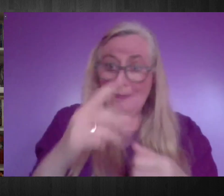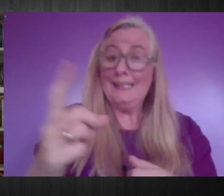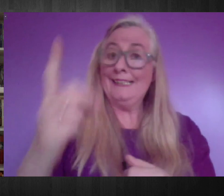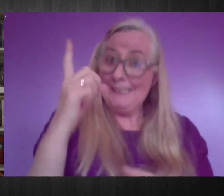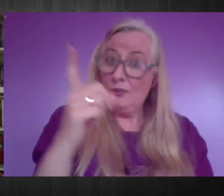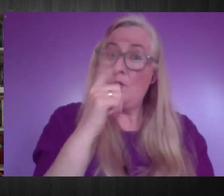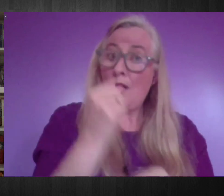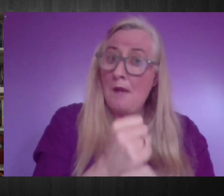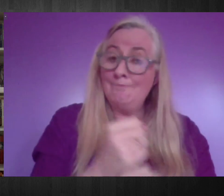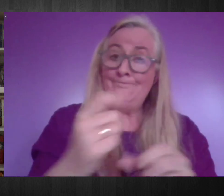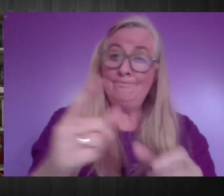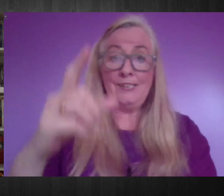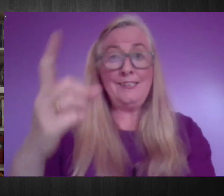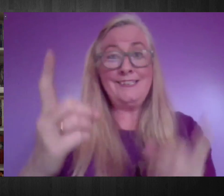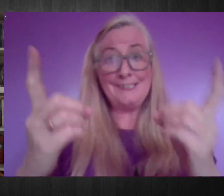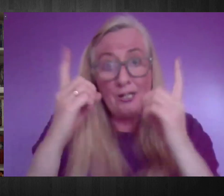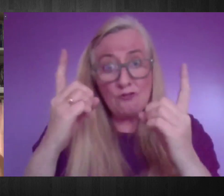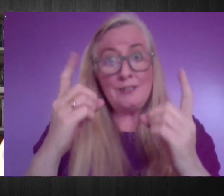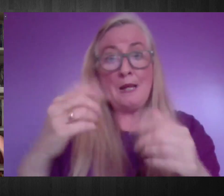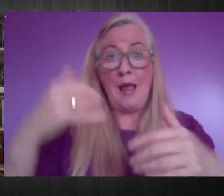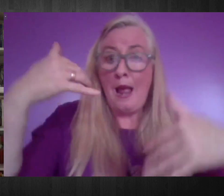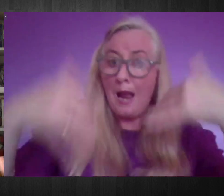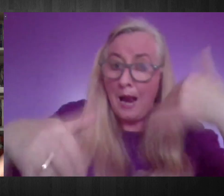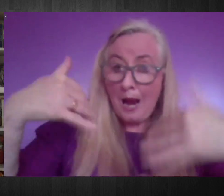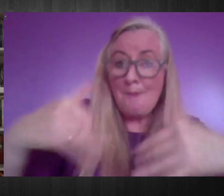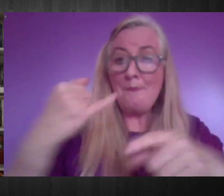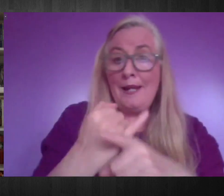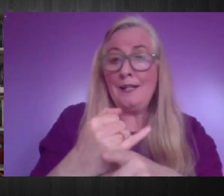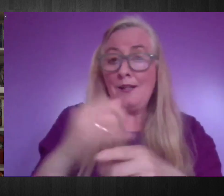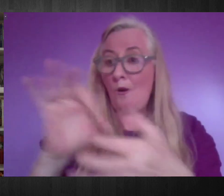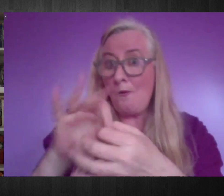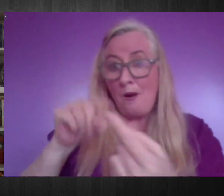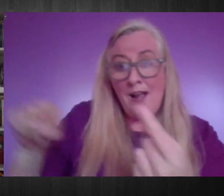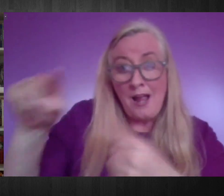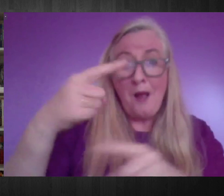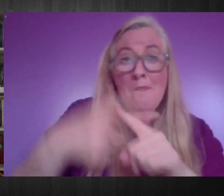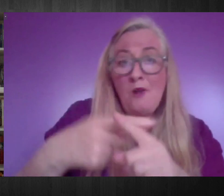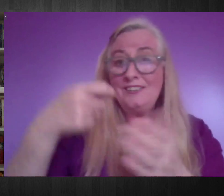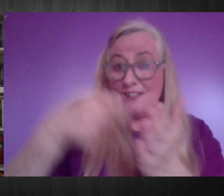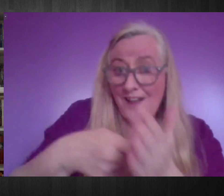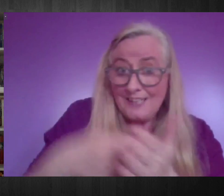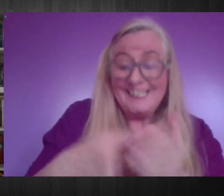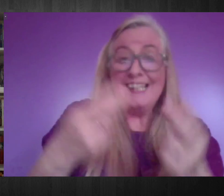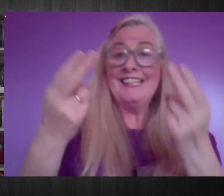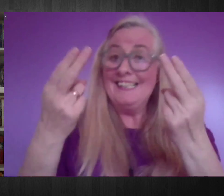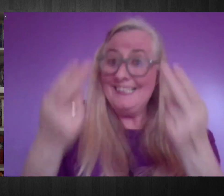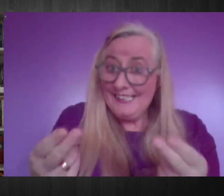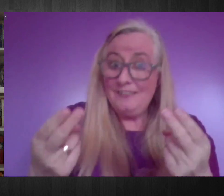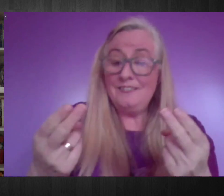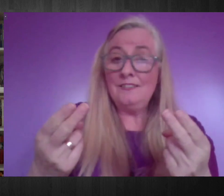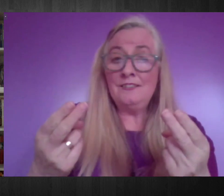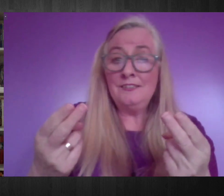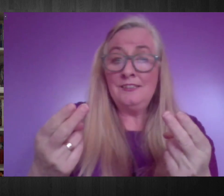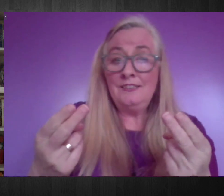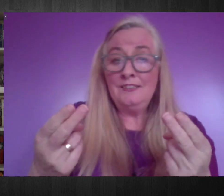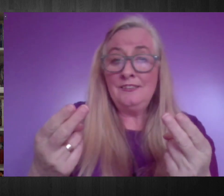institutionalization costs and the need to cost on people and the need to move